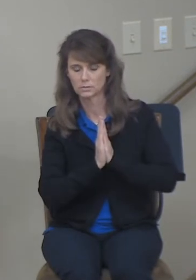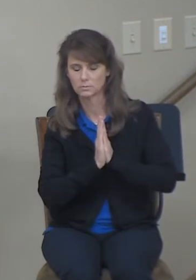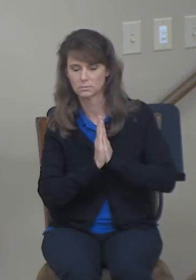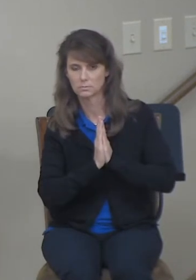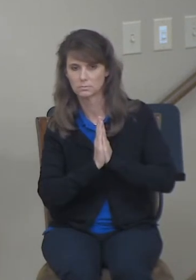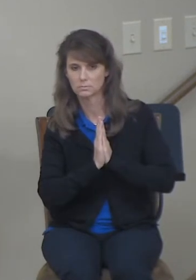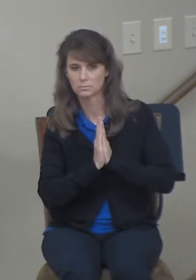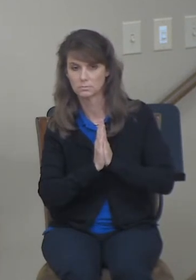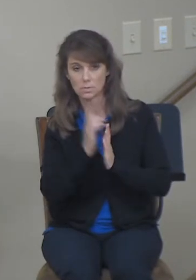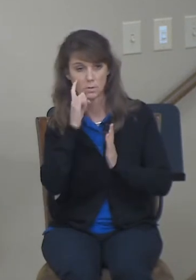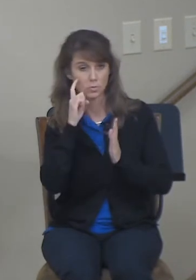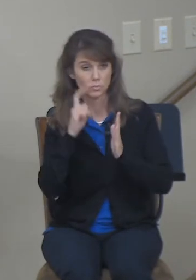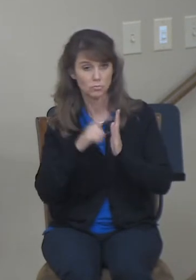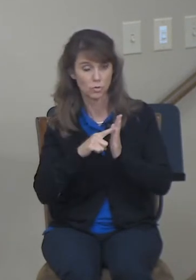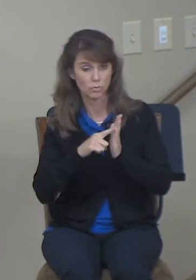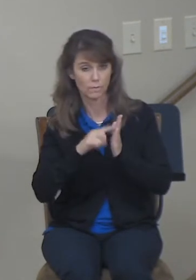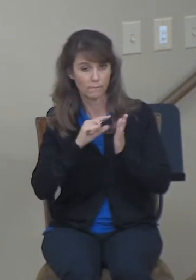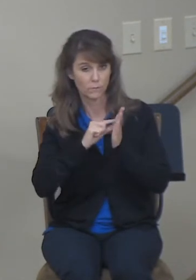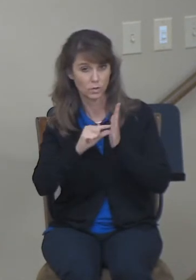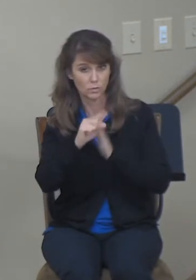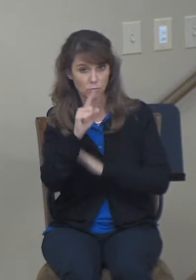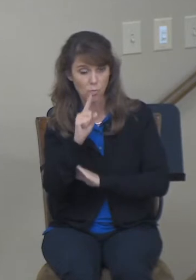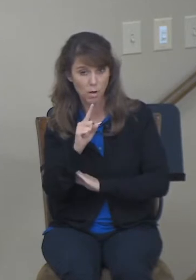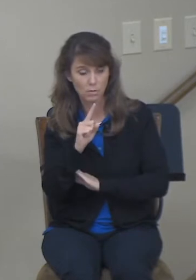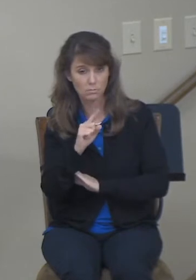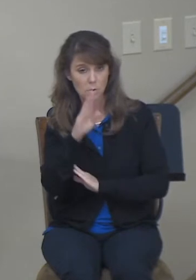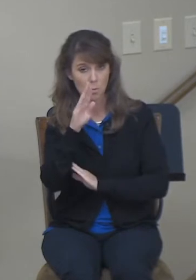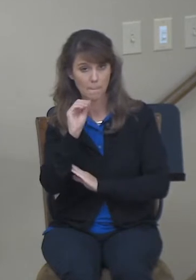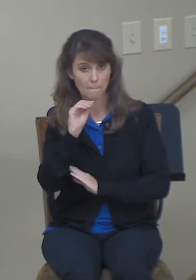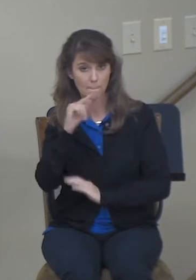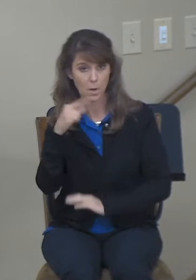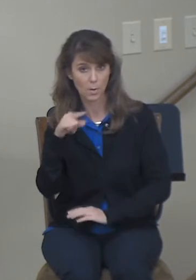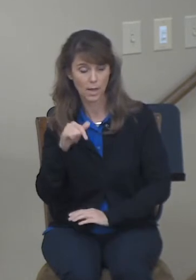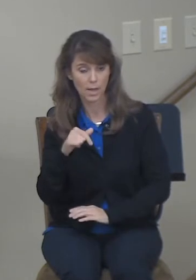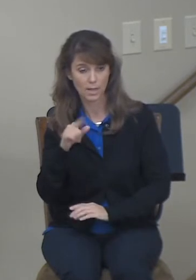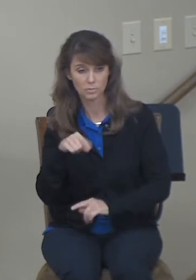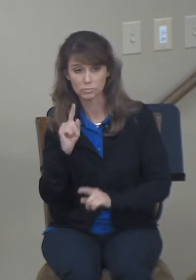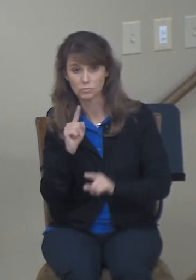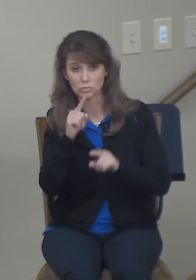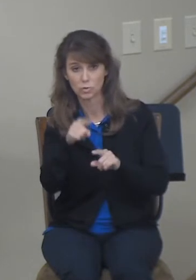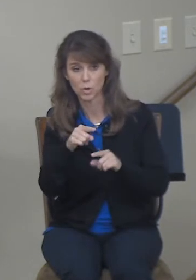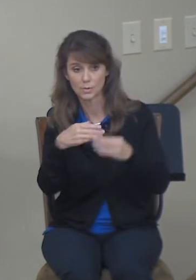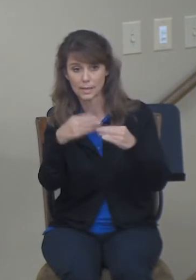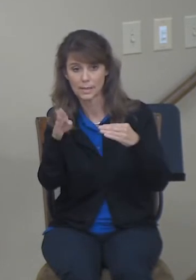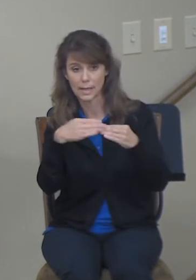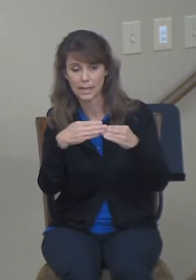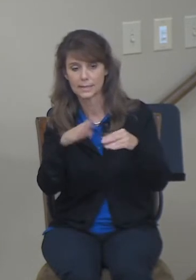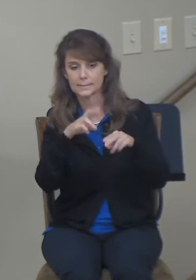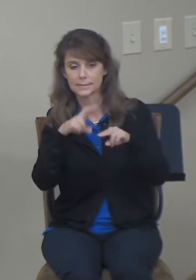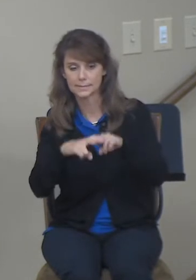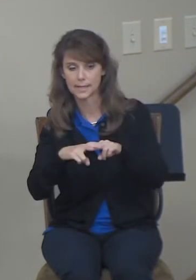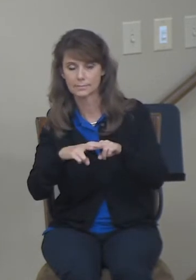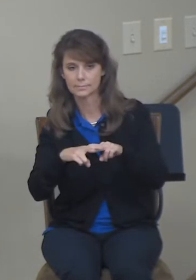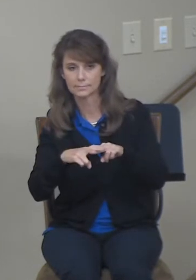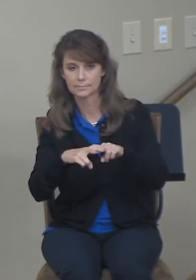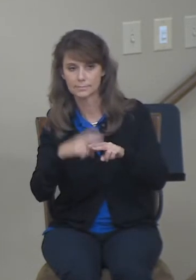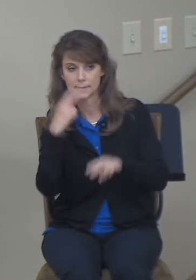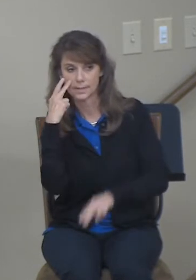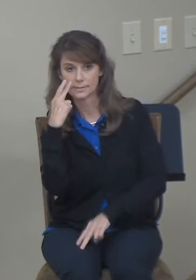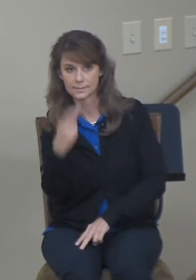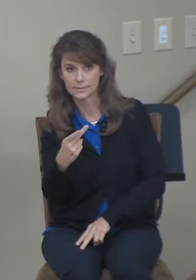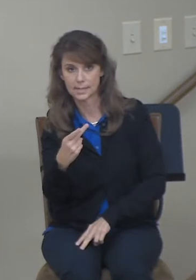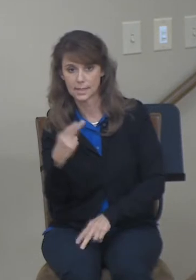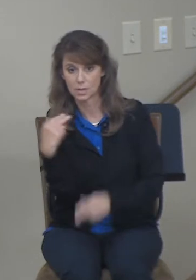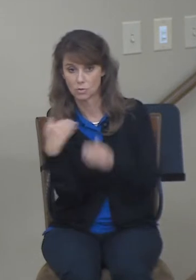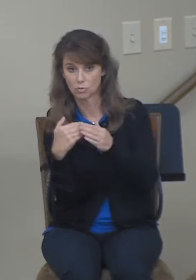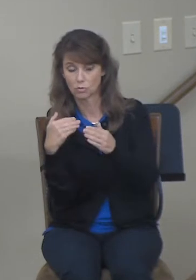But did you notice verse 1? So he goes up to the gate and sits down, and then just notice this word, and behold, the close relative of